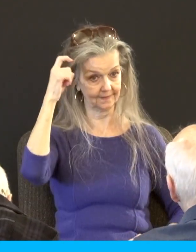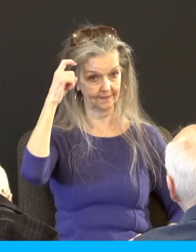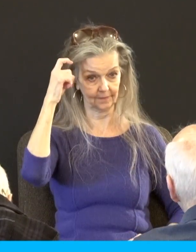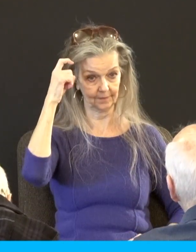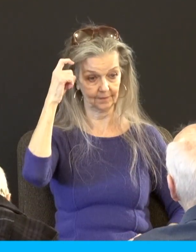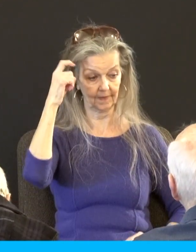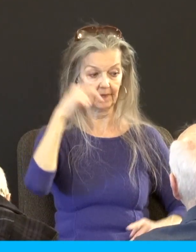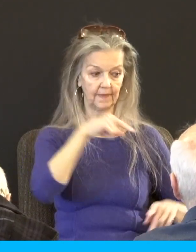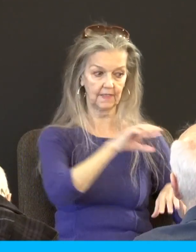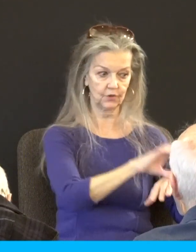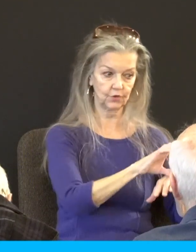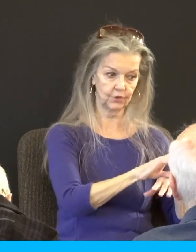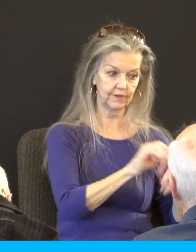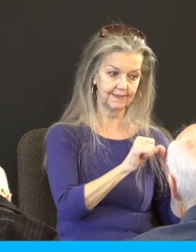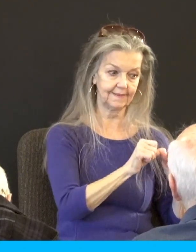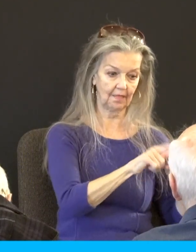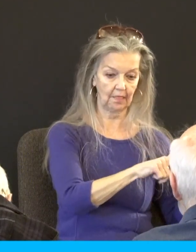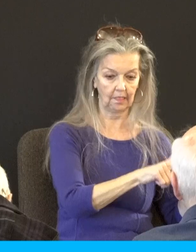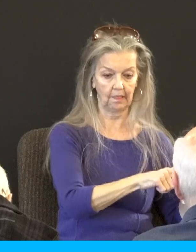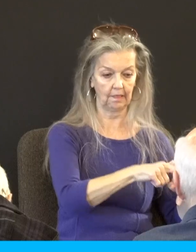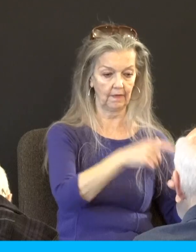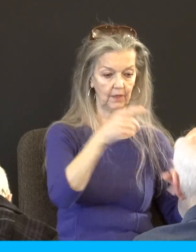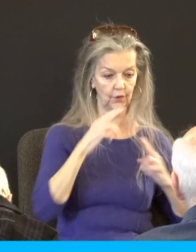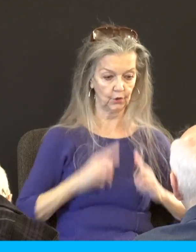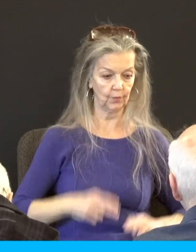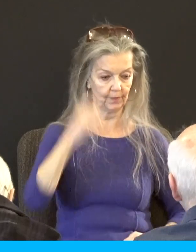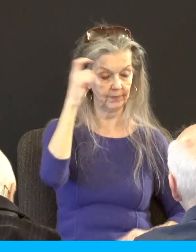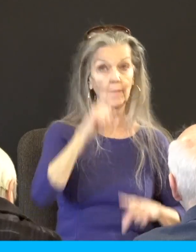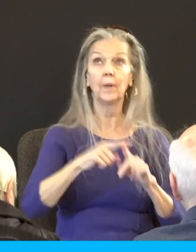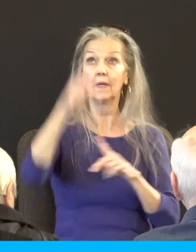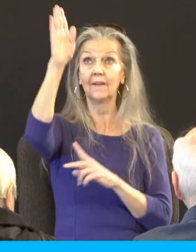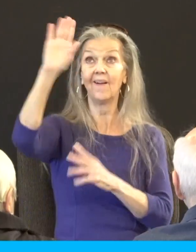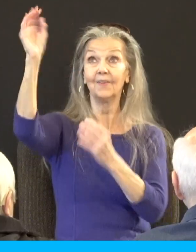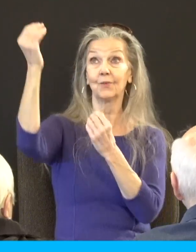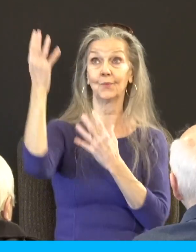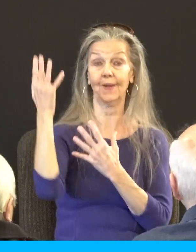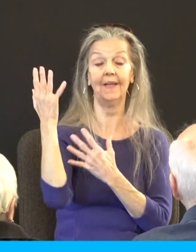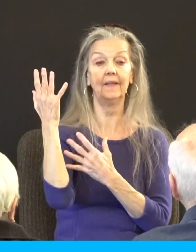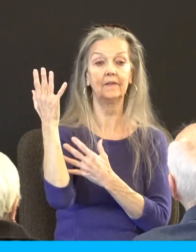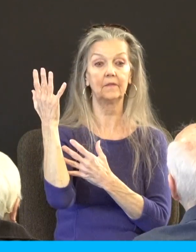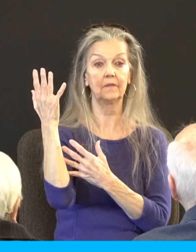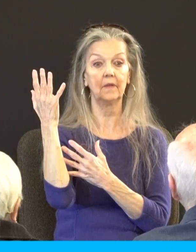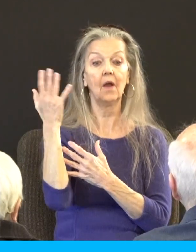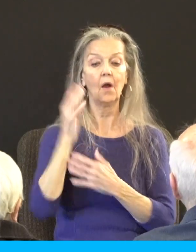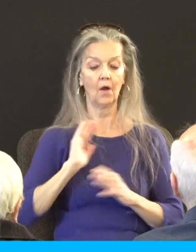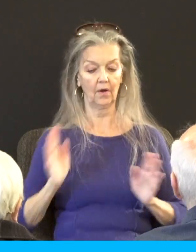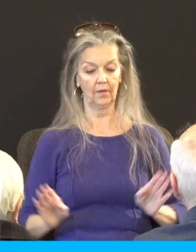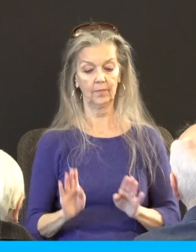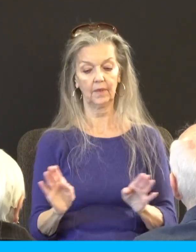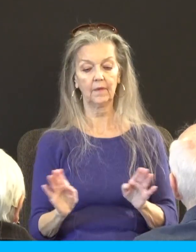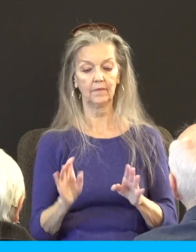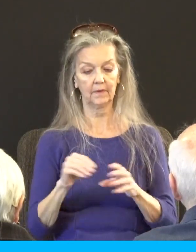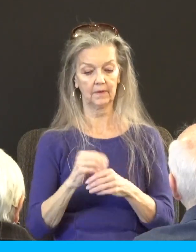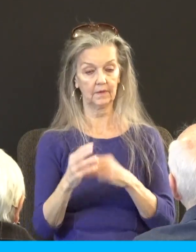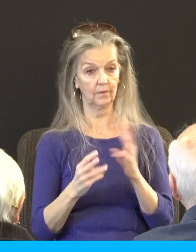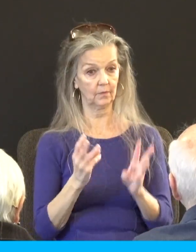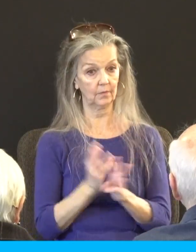present, but by the grace of God, we've had our conversation, our manner of living in the world, and more abundantly to you word.